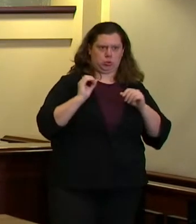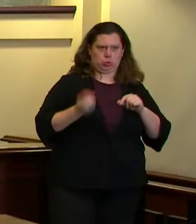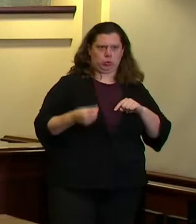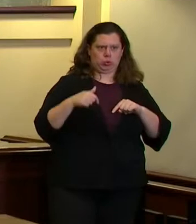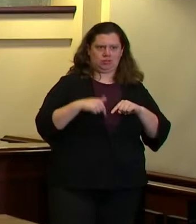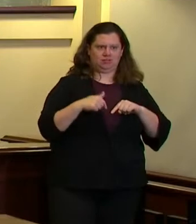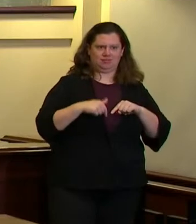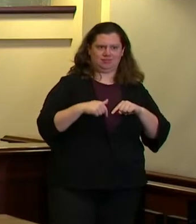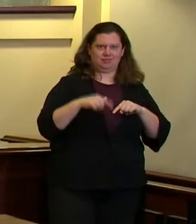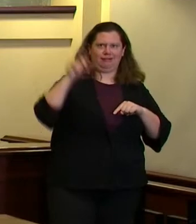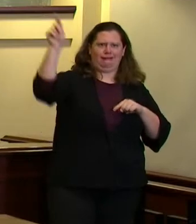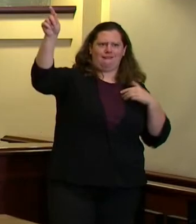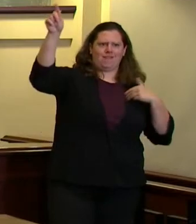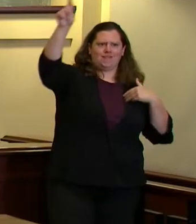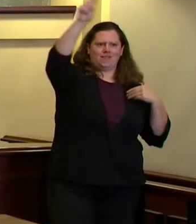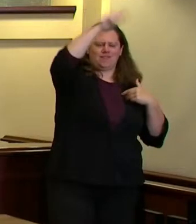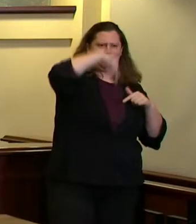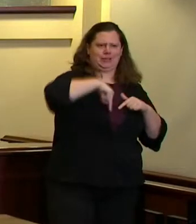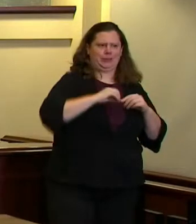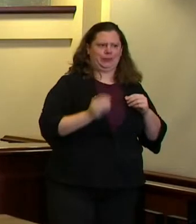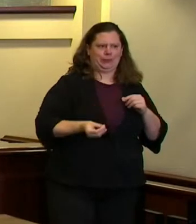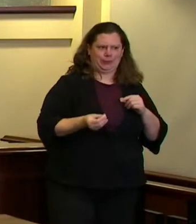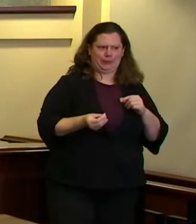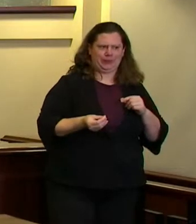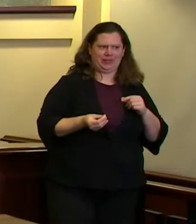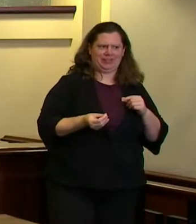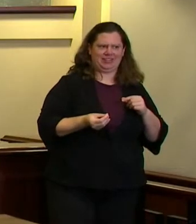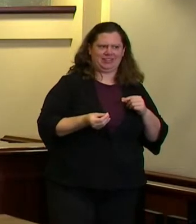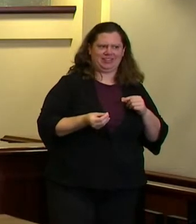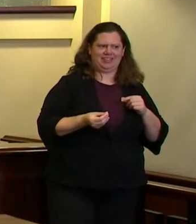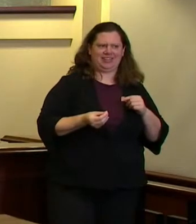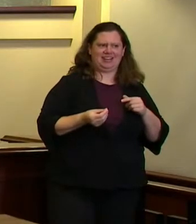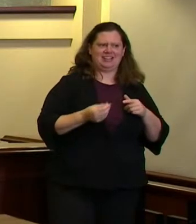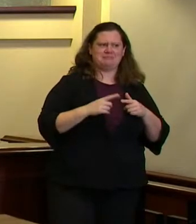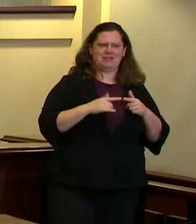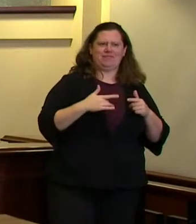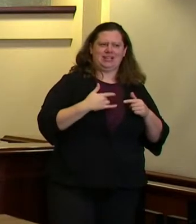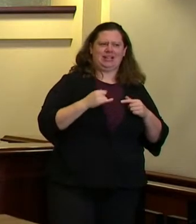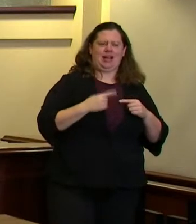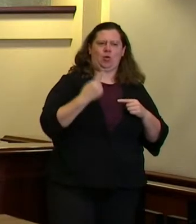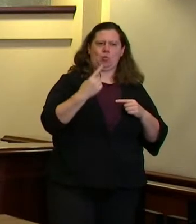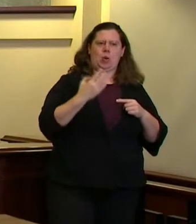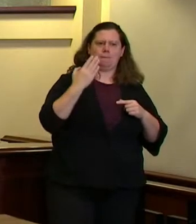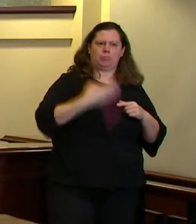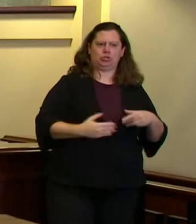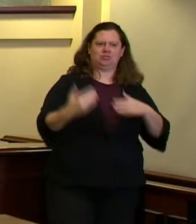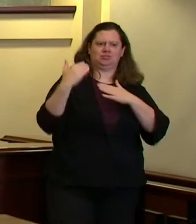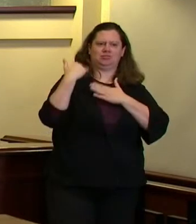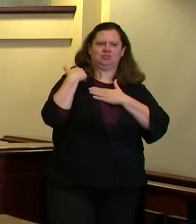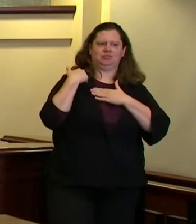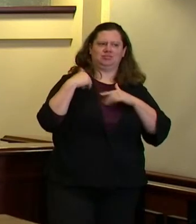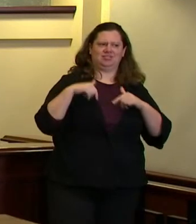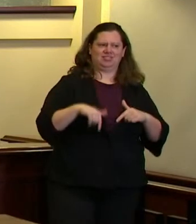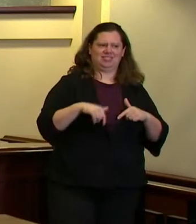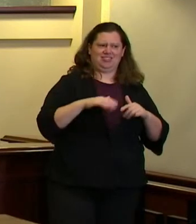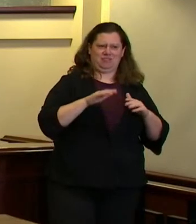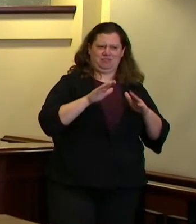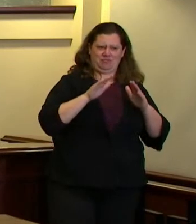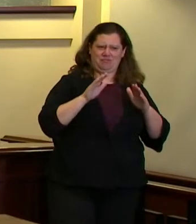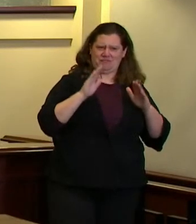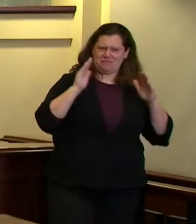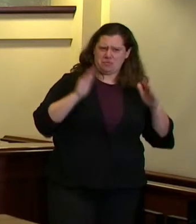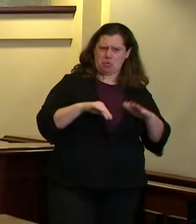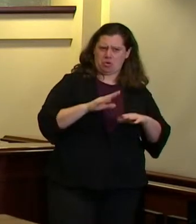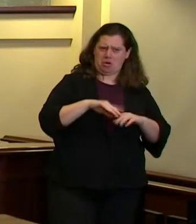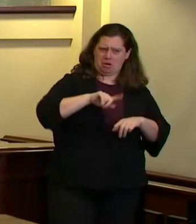not that people aren't engaged in that process but there's nobody who is singularly relentlessly focused on